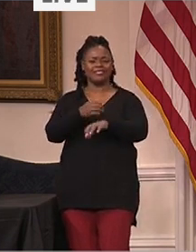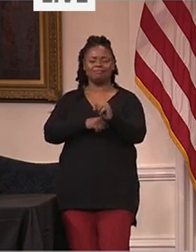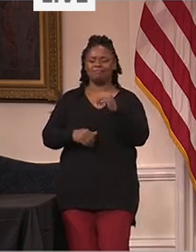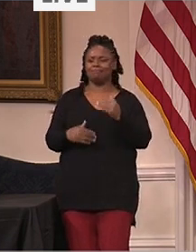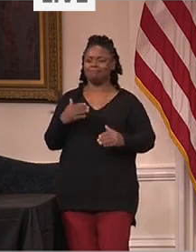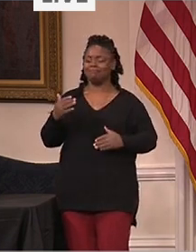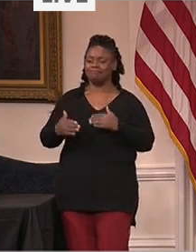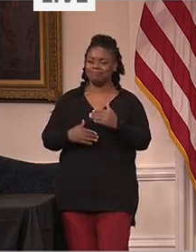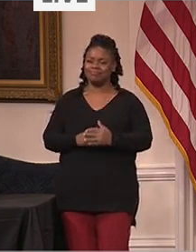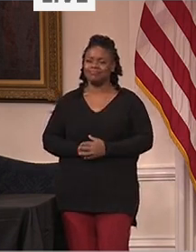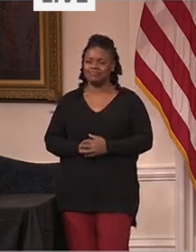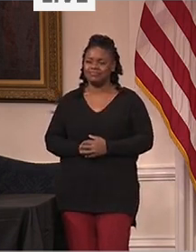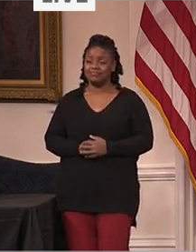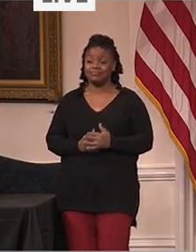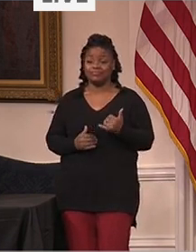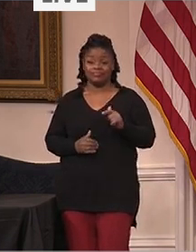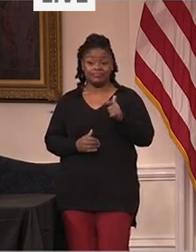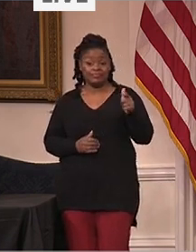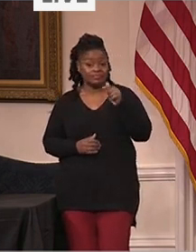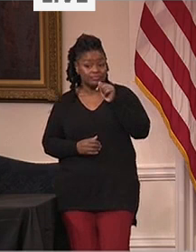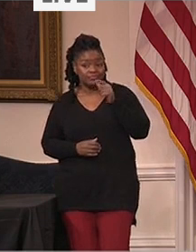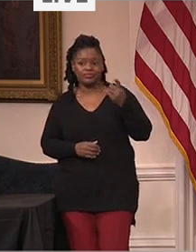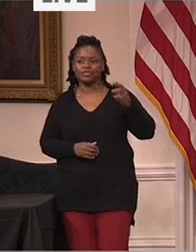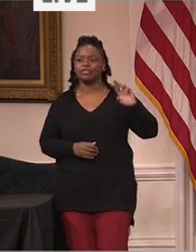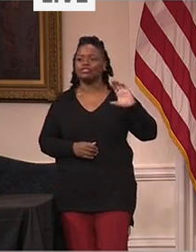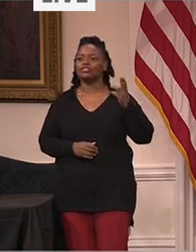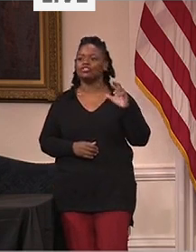by Dr. Chan of the Maryland Department of Health. Thank you.